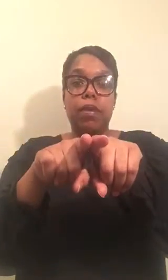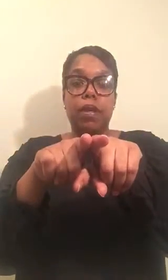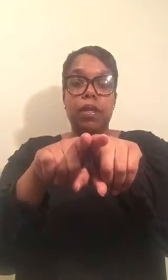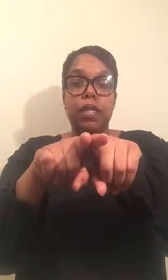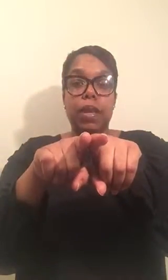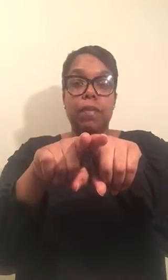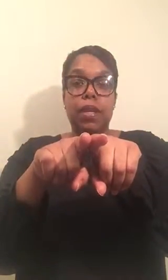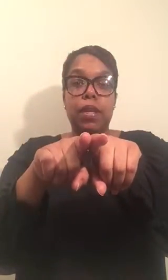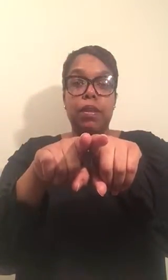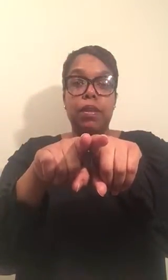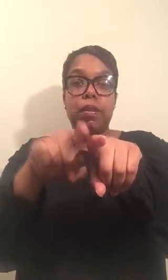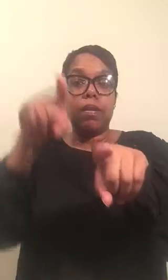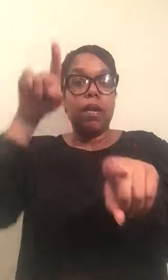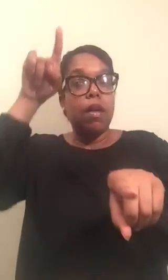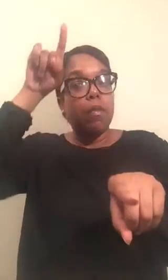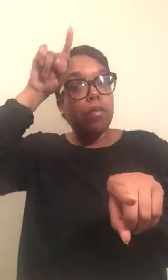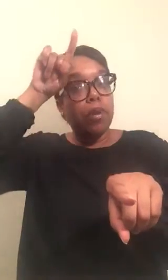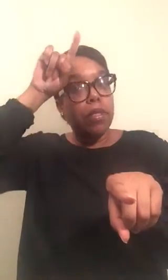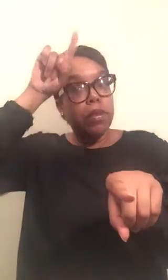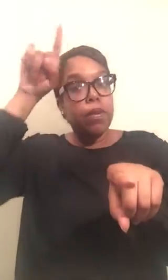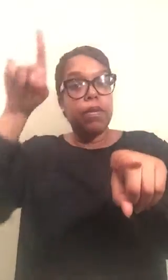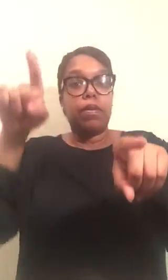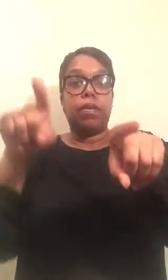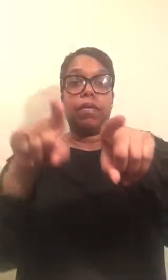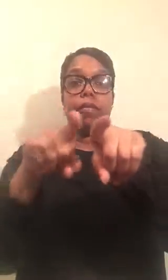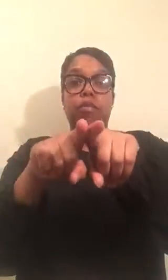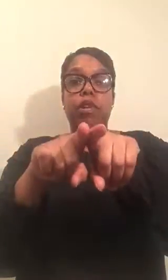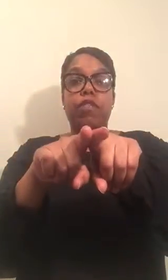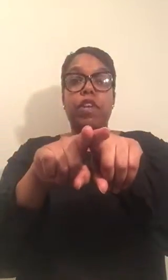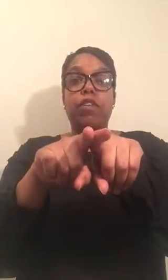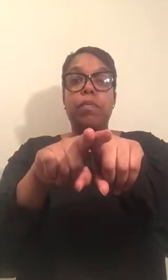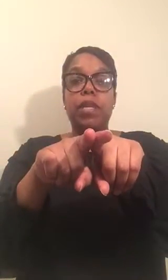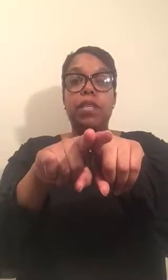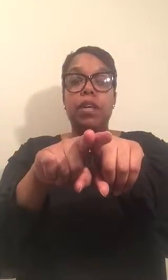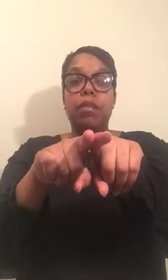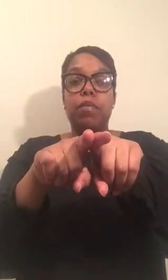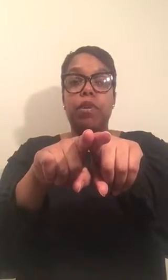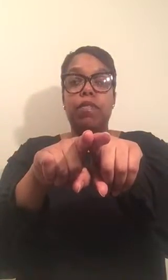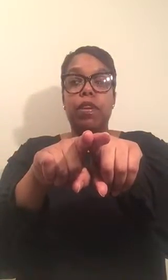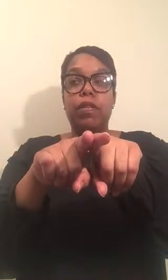Same thing. Brother. Point of finger. Meets the other point of finger.